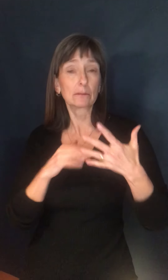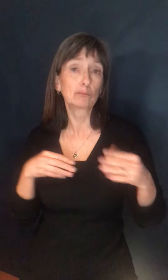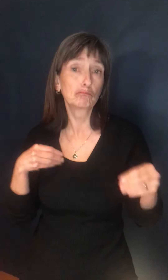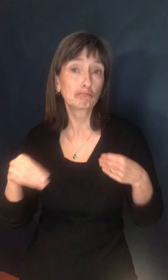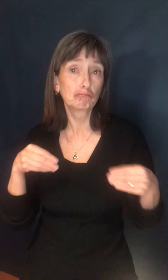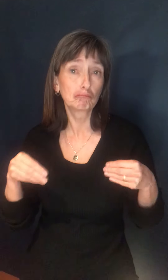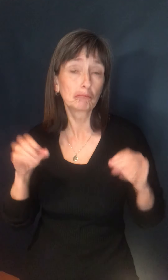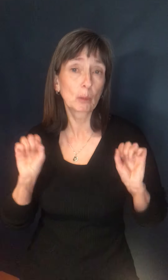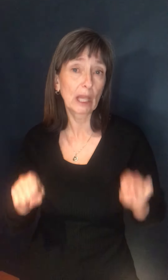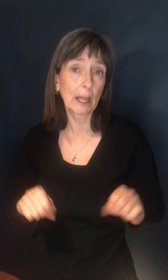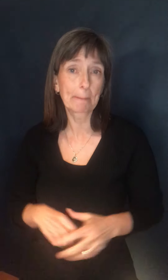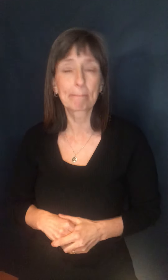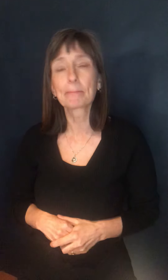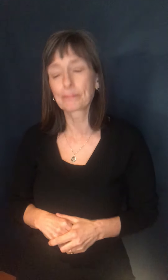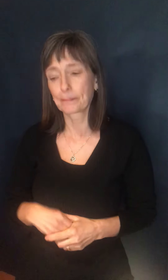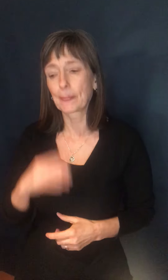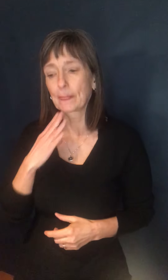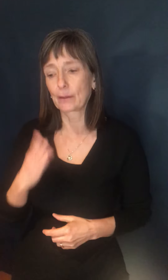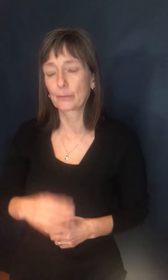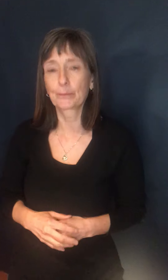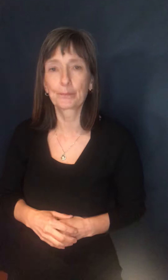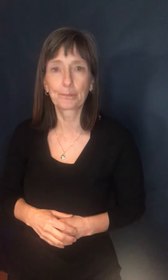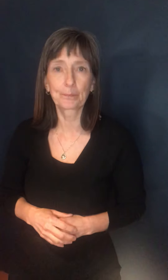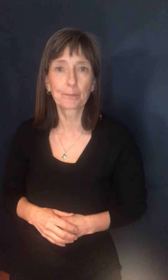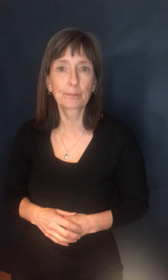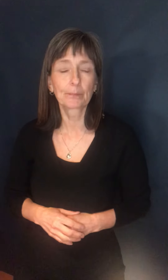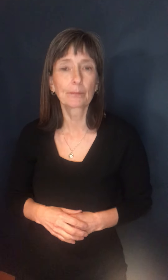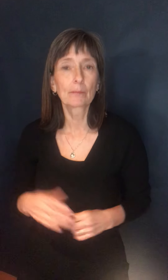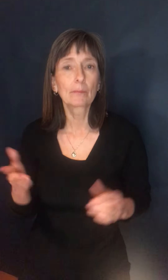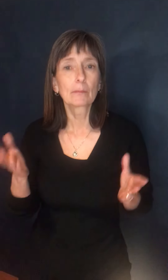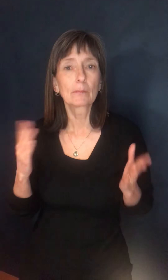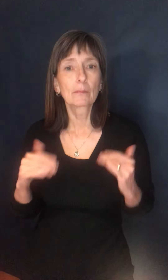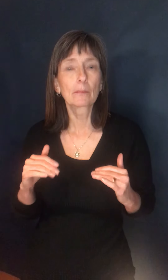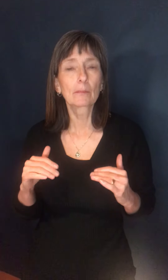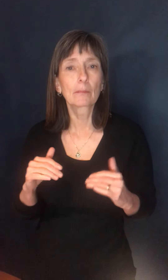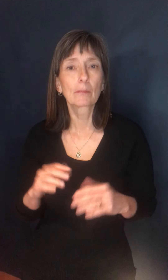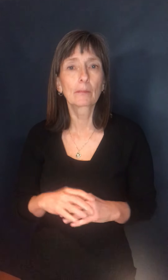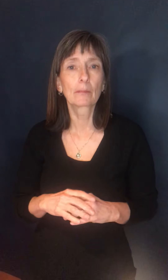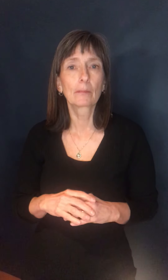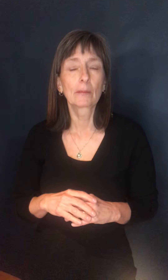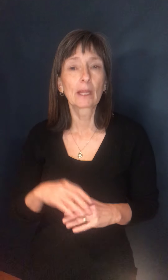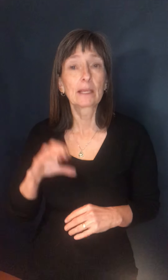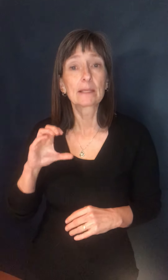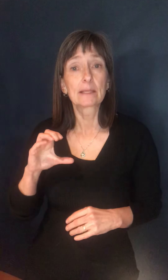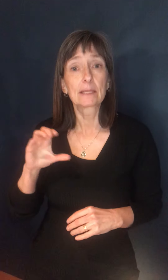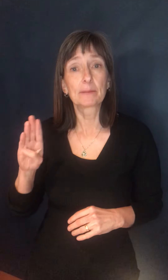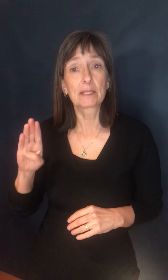Okay. Thank you. Our next questions are from Mark Quinn with CDC. Please go ahead.